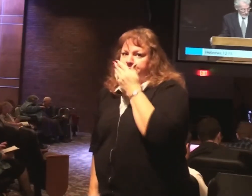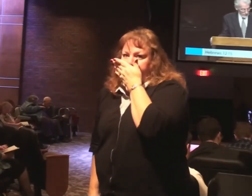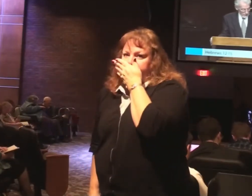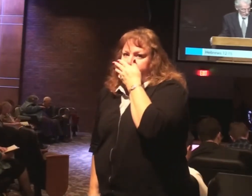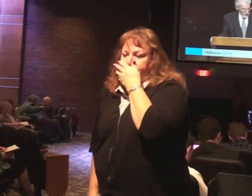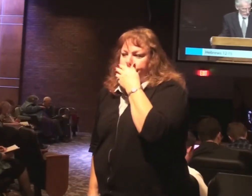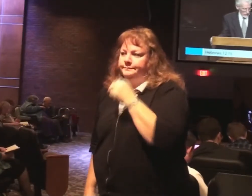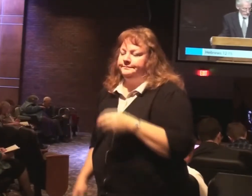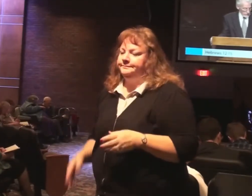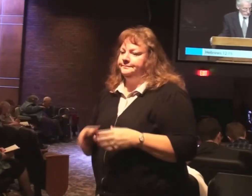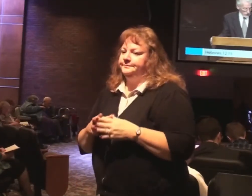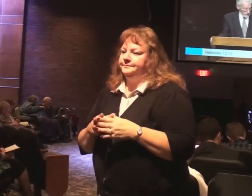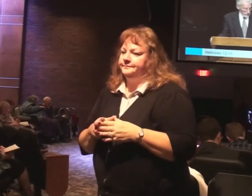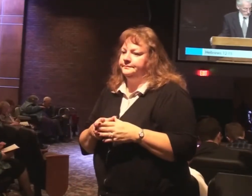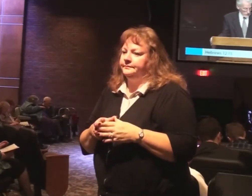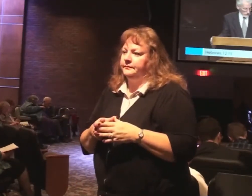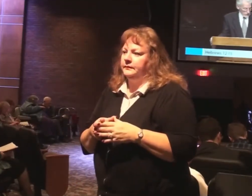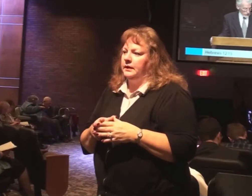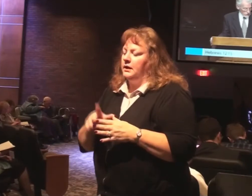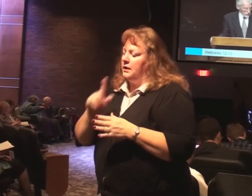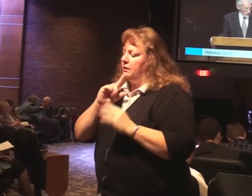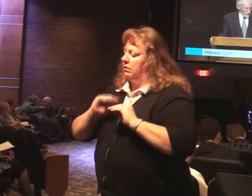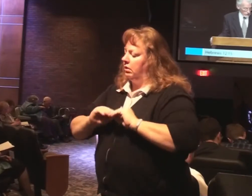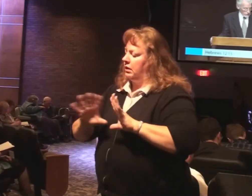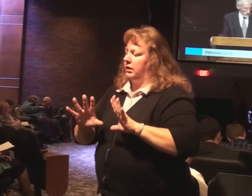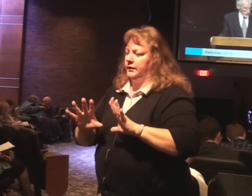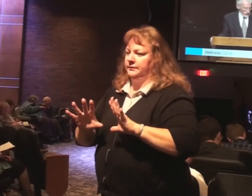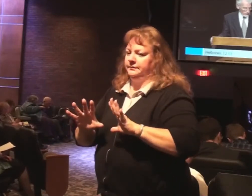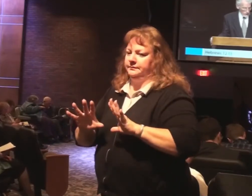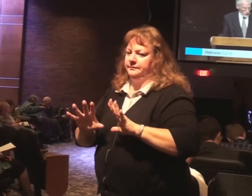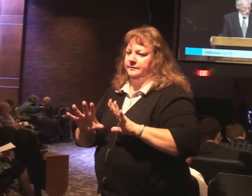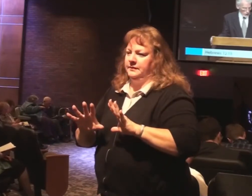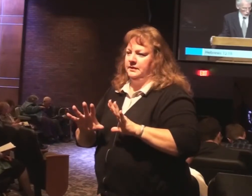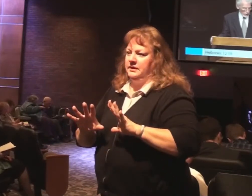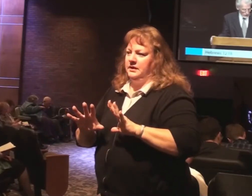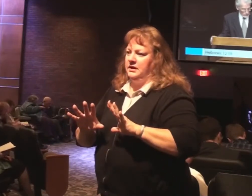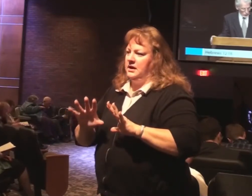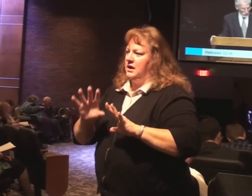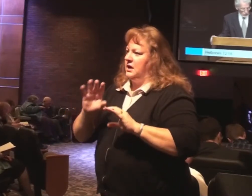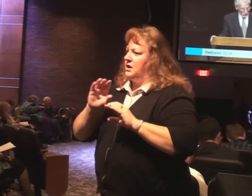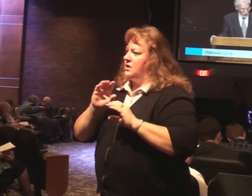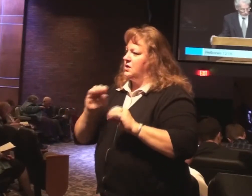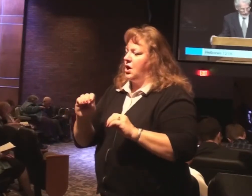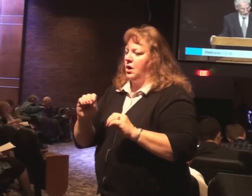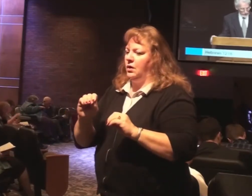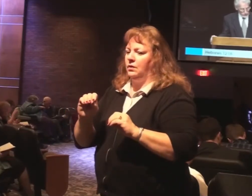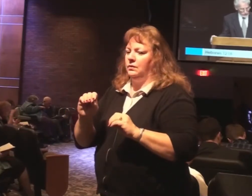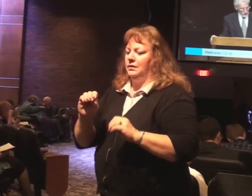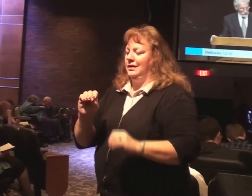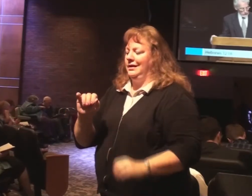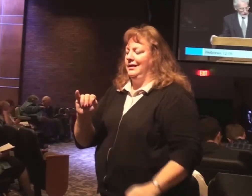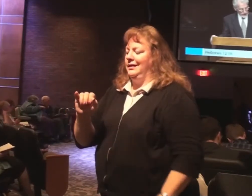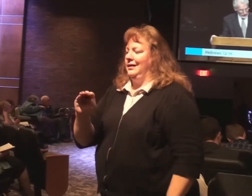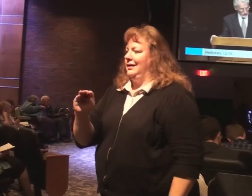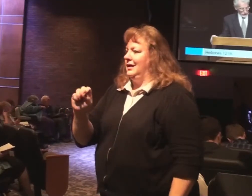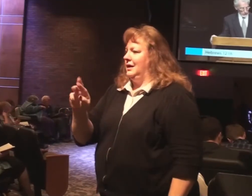And it is blunt and clear. See to it, verse 16, that there be no immoral or godless person like Esau.